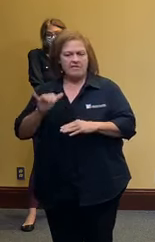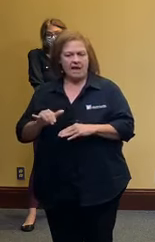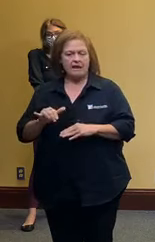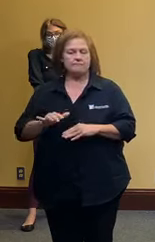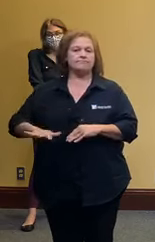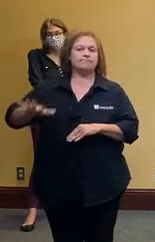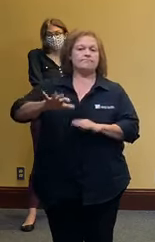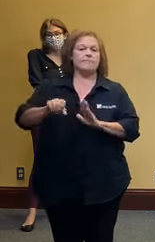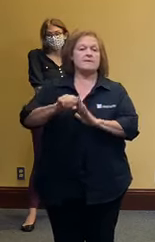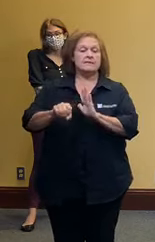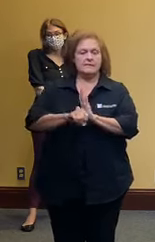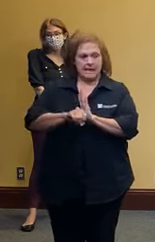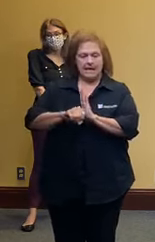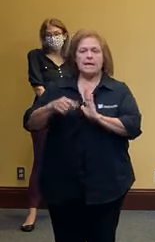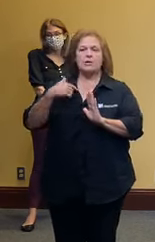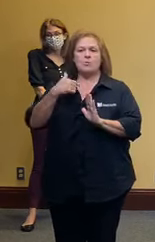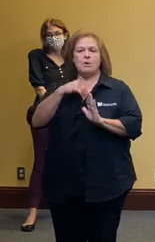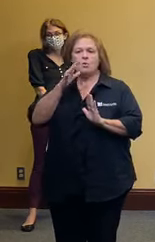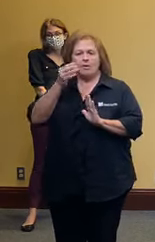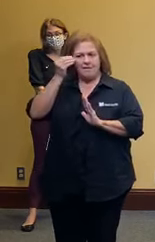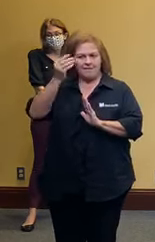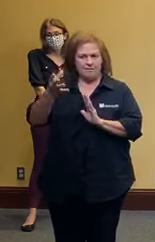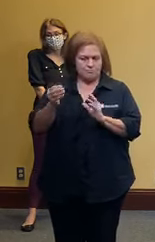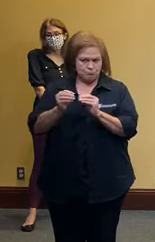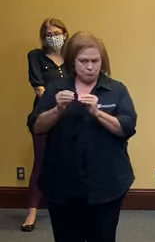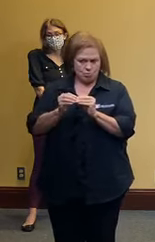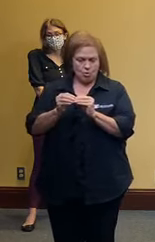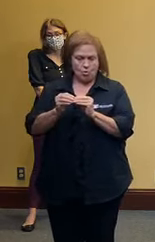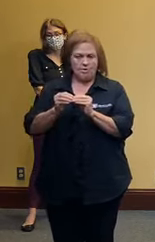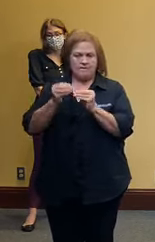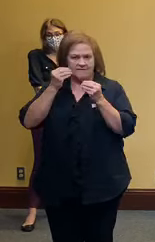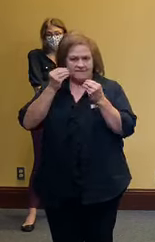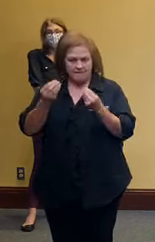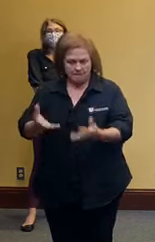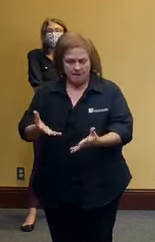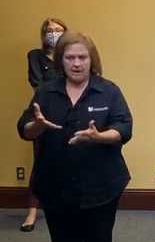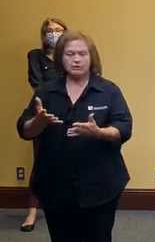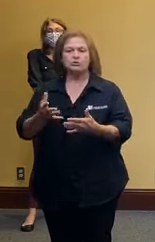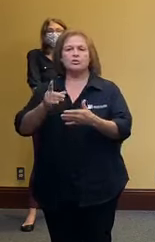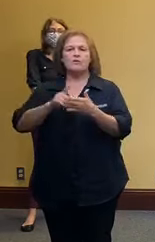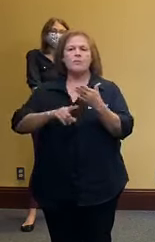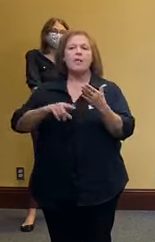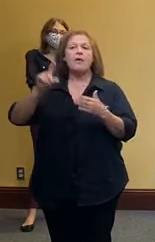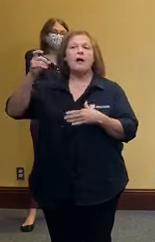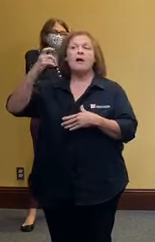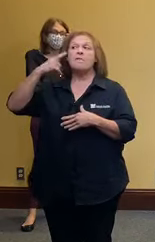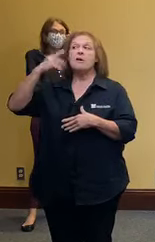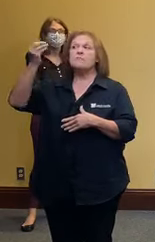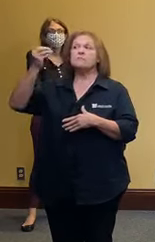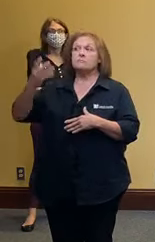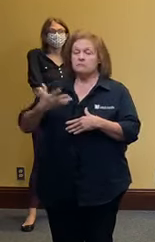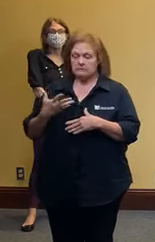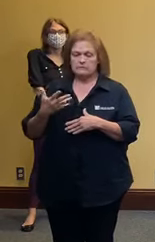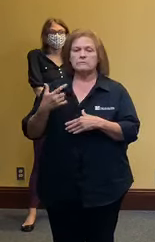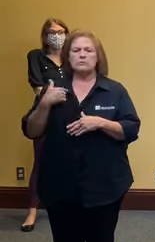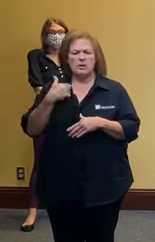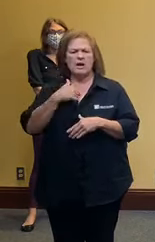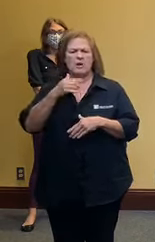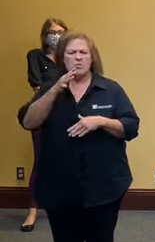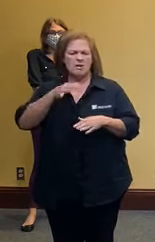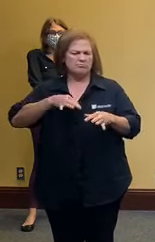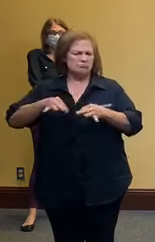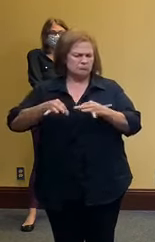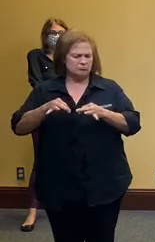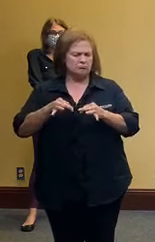statewide we're looking to give you on tomorrow as it relates to the general uh guidance from the governor so we'll go a little bit deeper of course